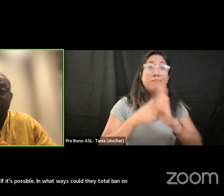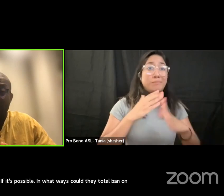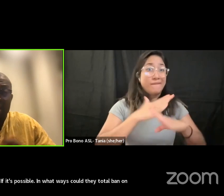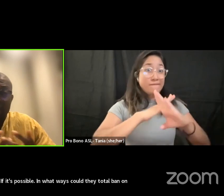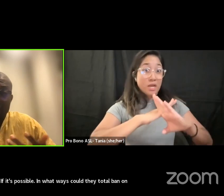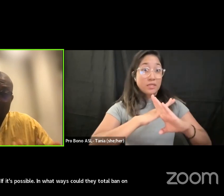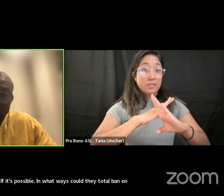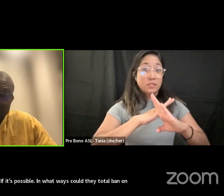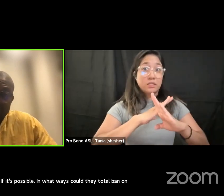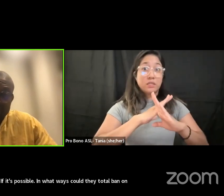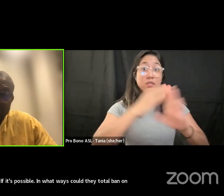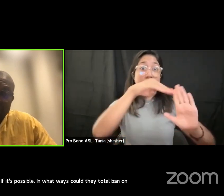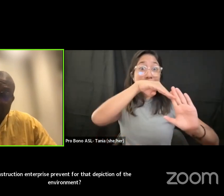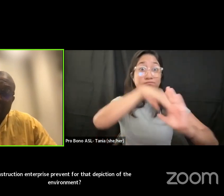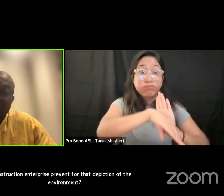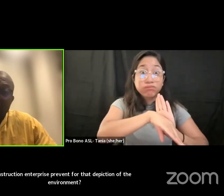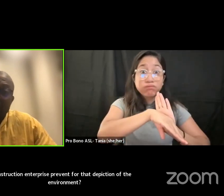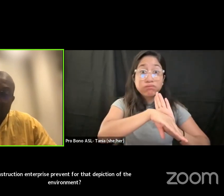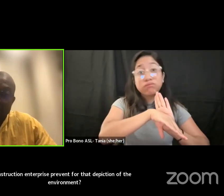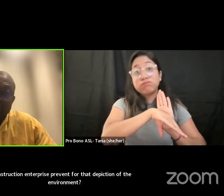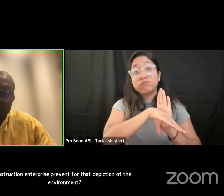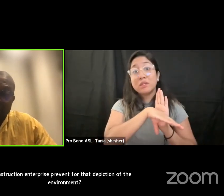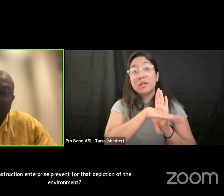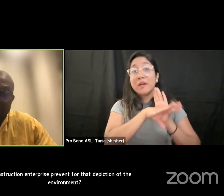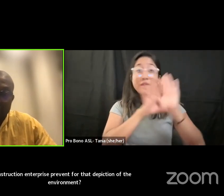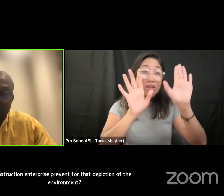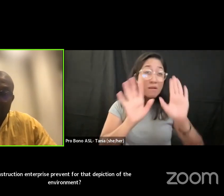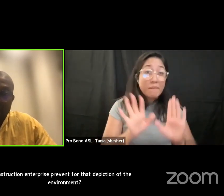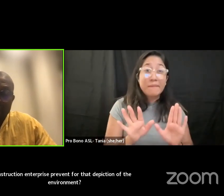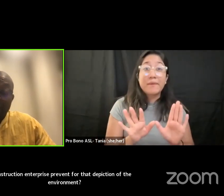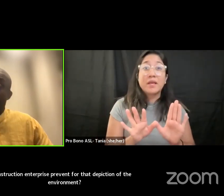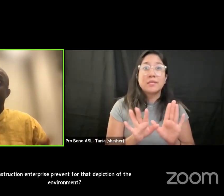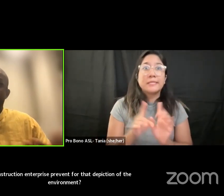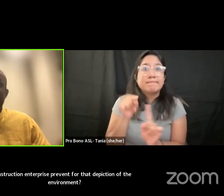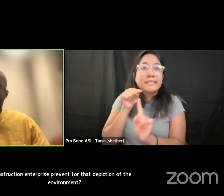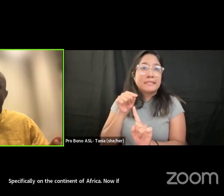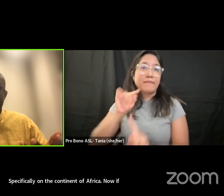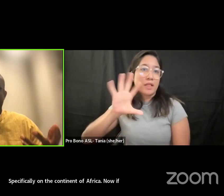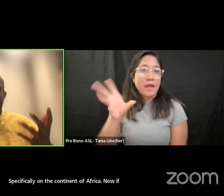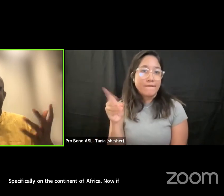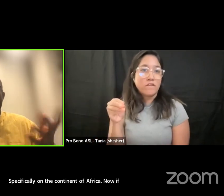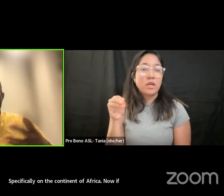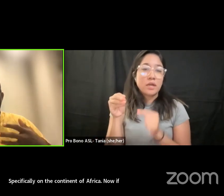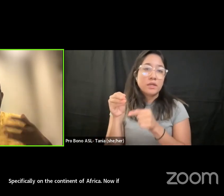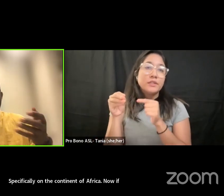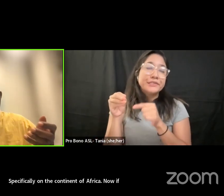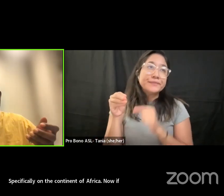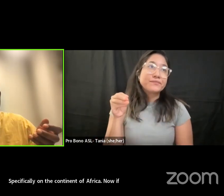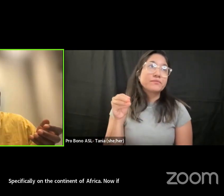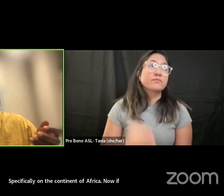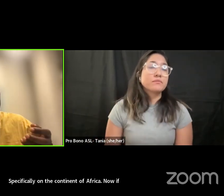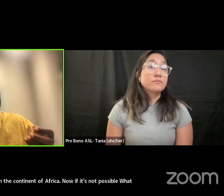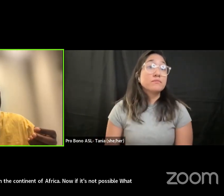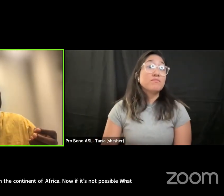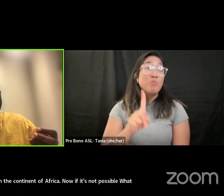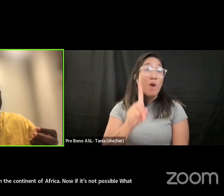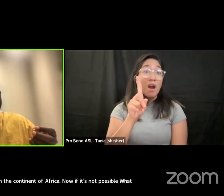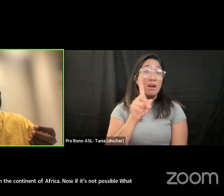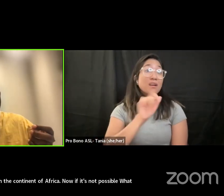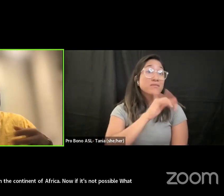of the environment but specifically on the continent of africa now if it's not possible what